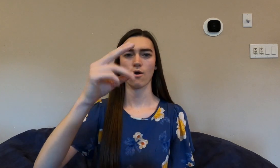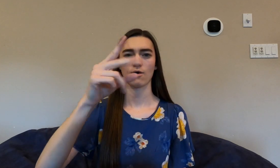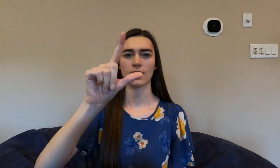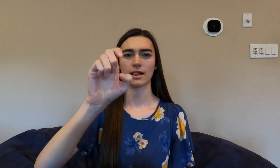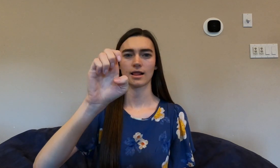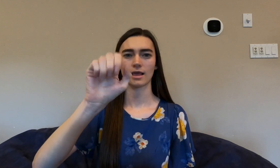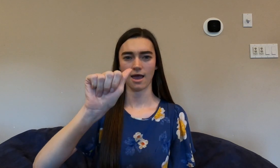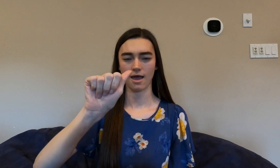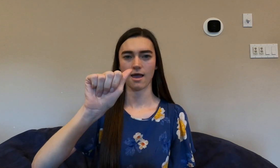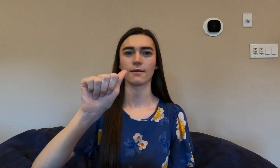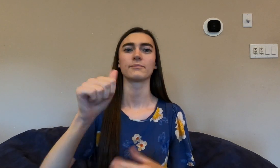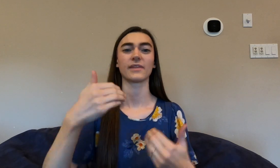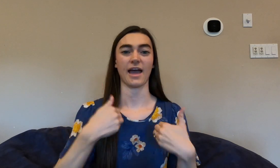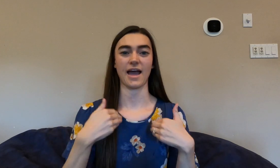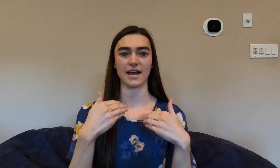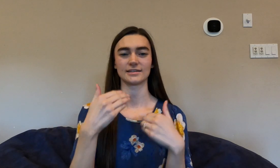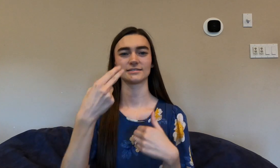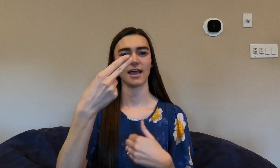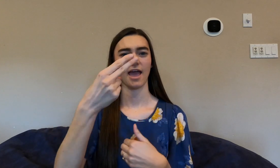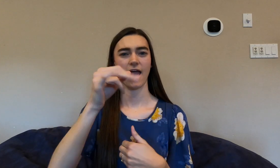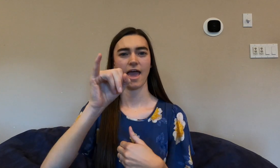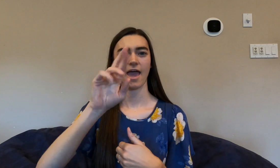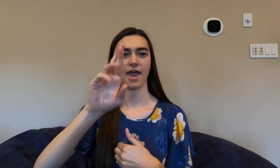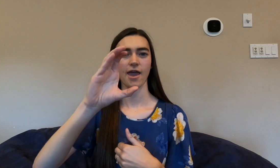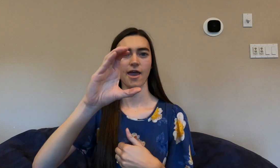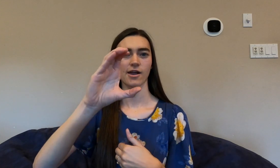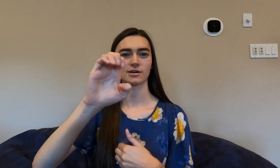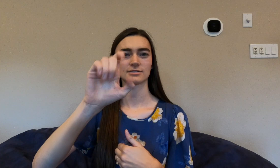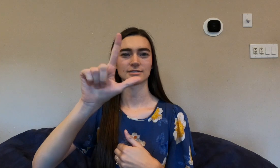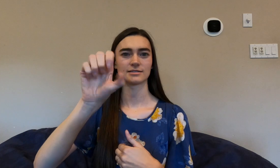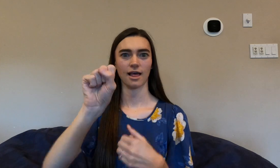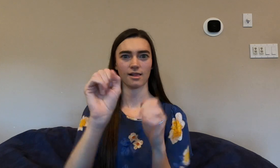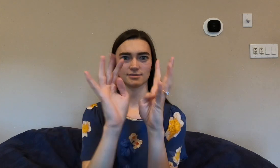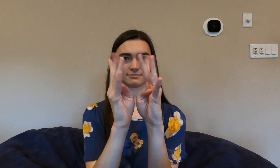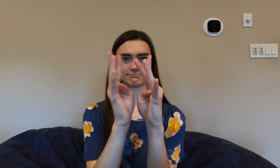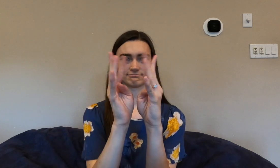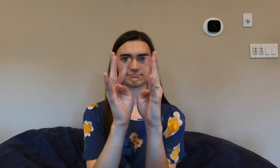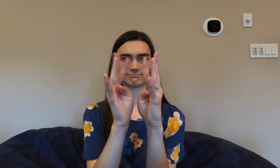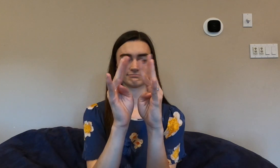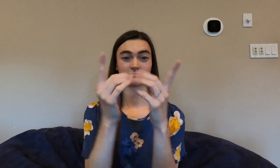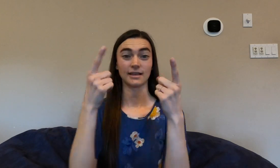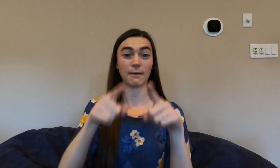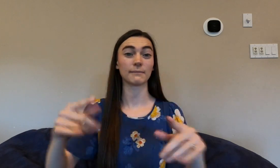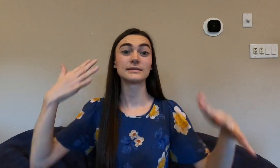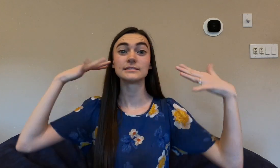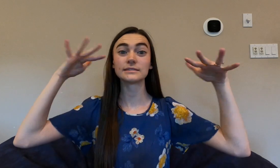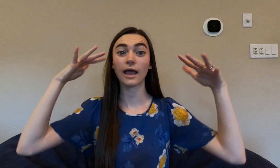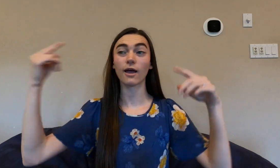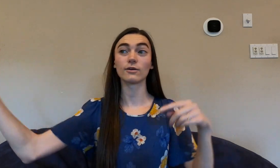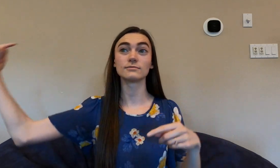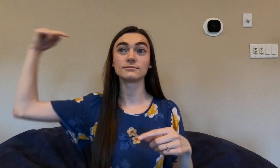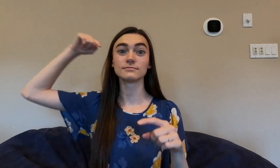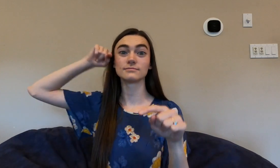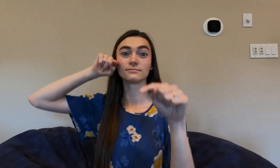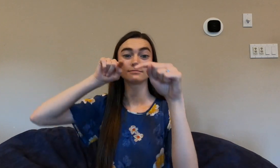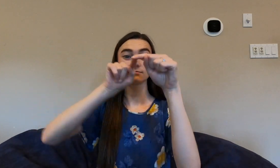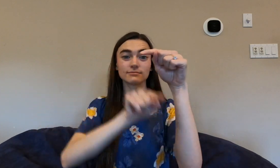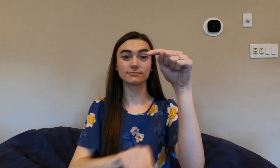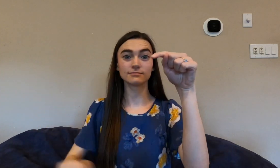that has hair cells moving inside of it. When sound goes through